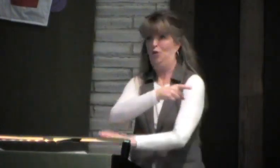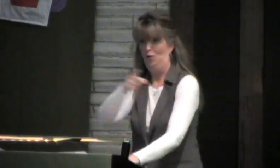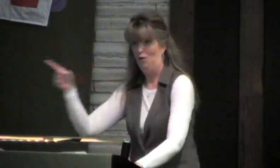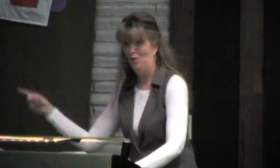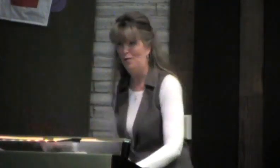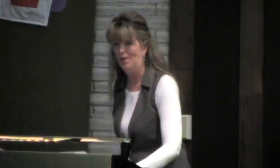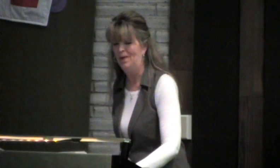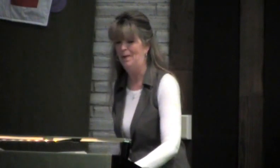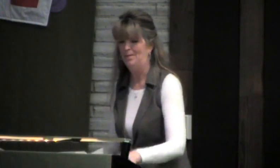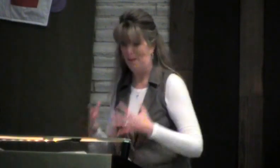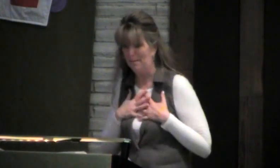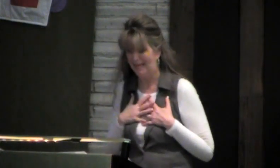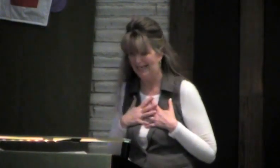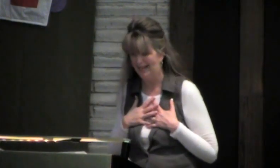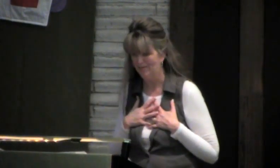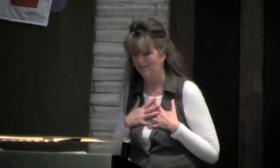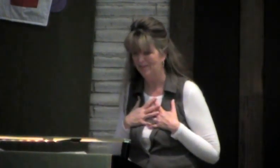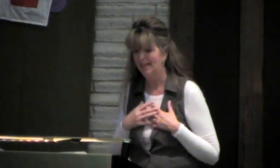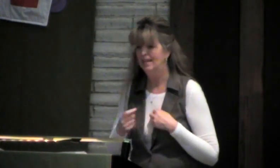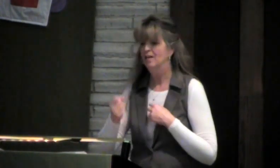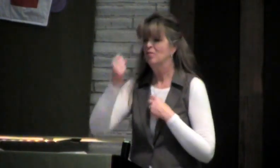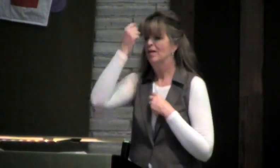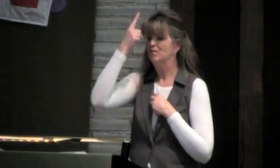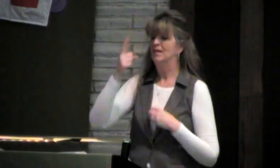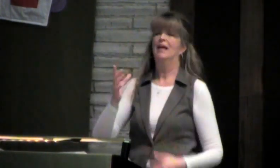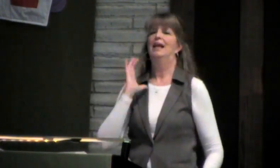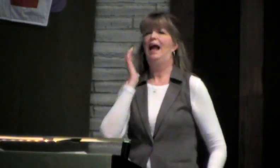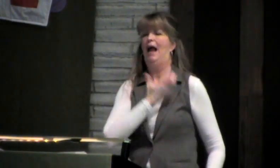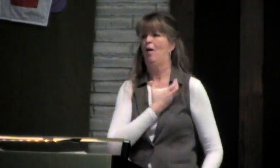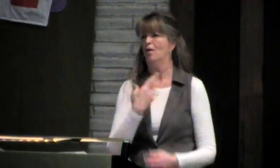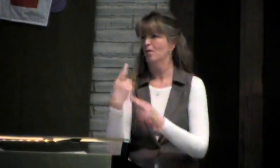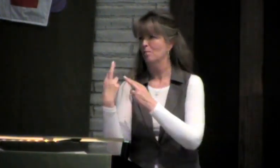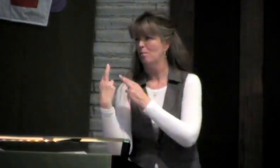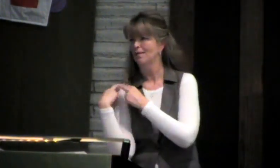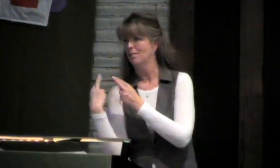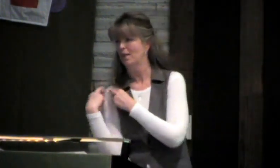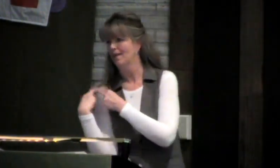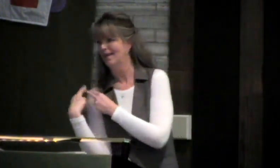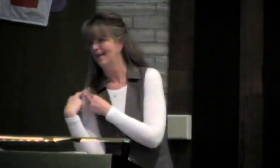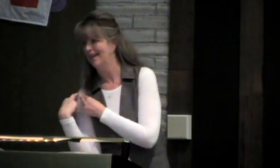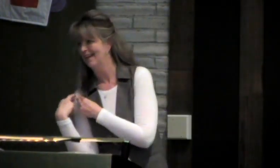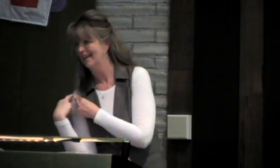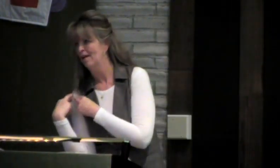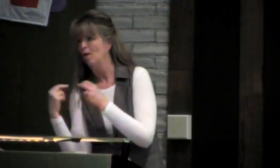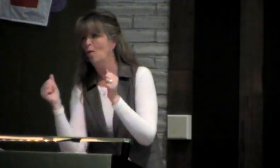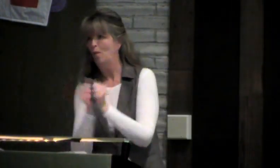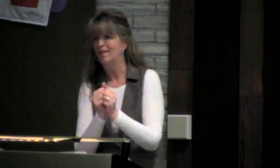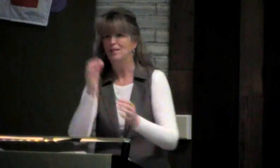I really need all of you and me to understand our responsibility